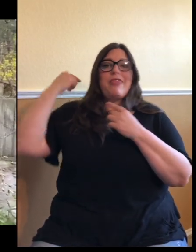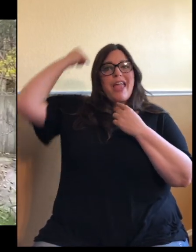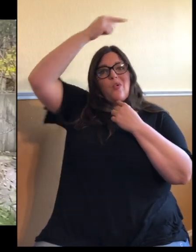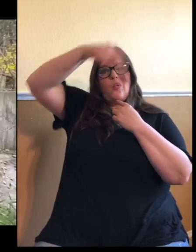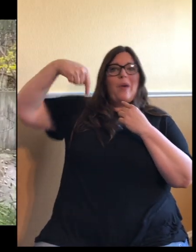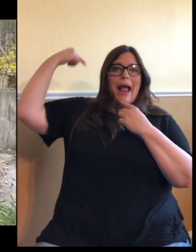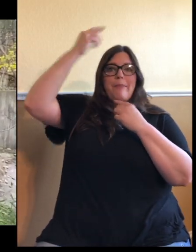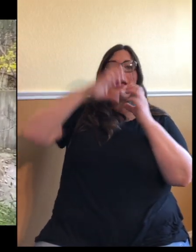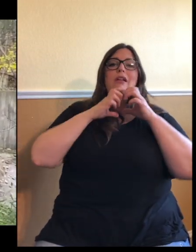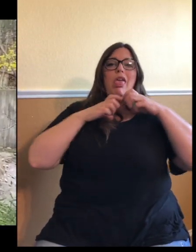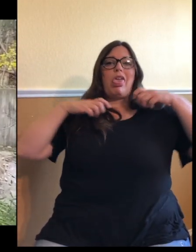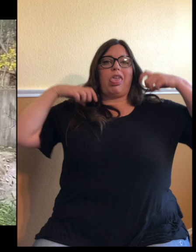themselves warm.